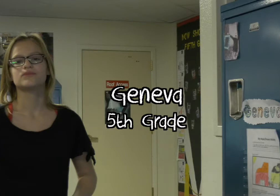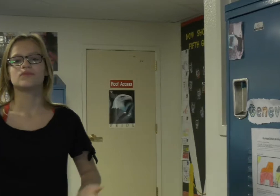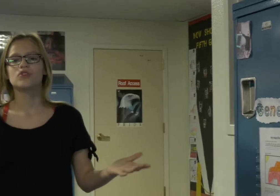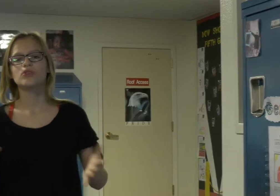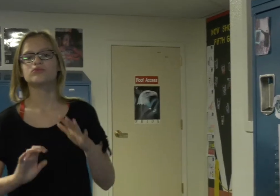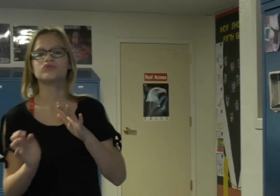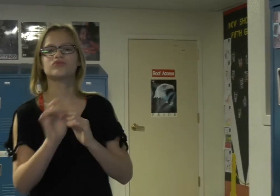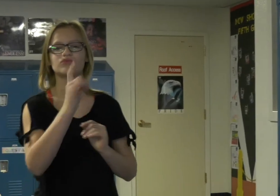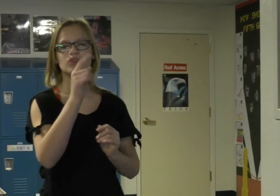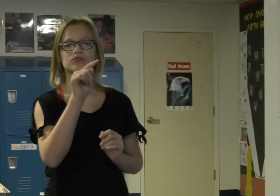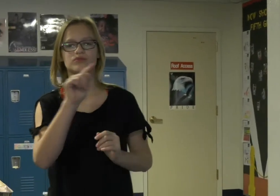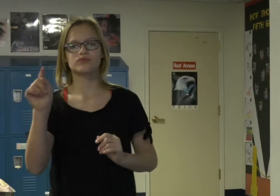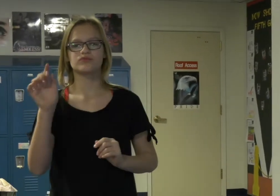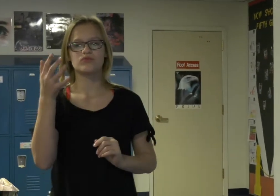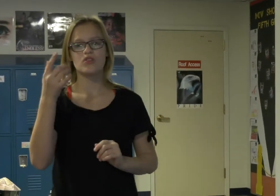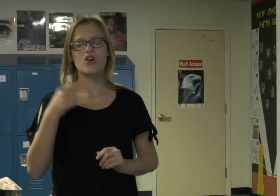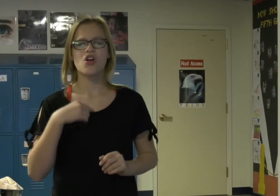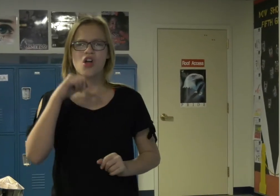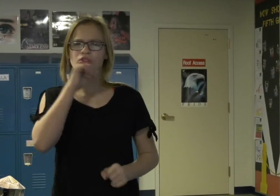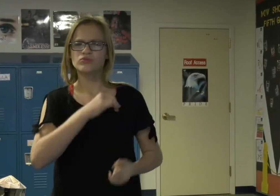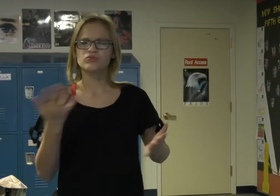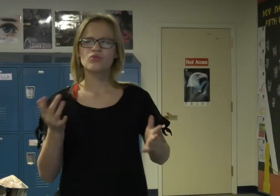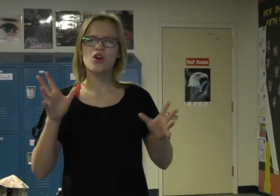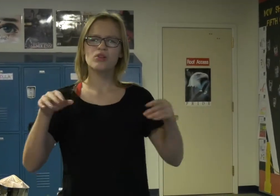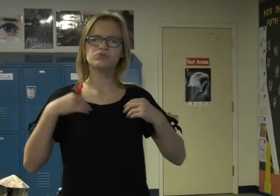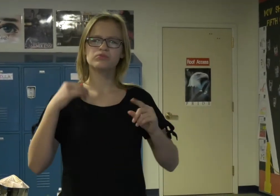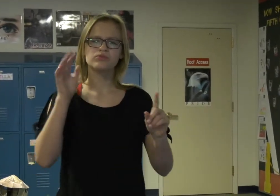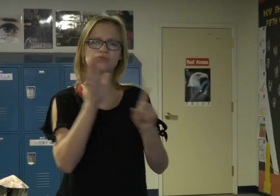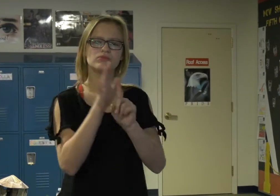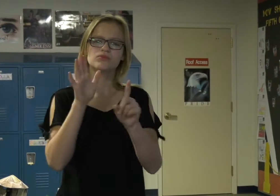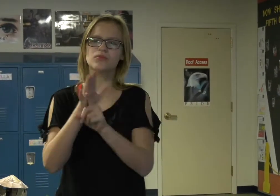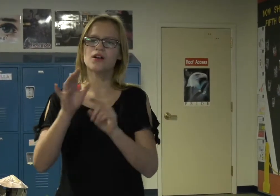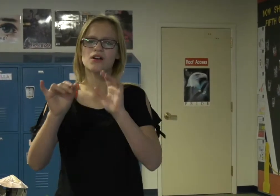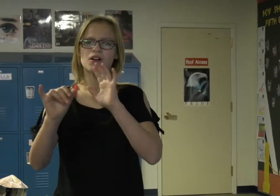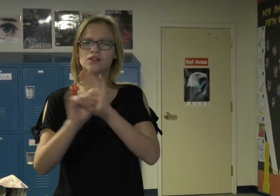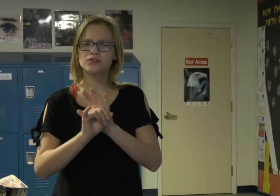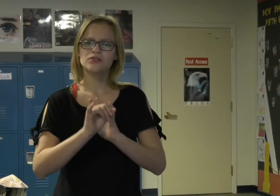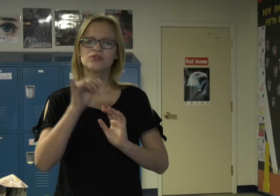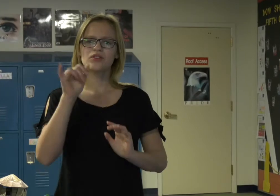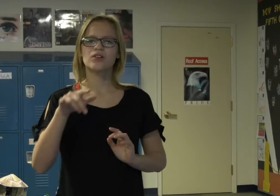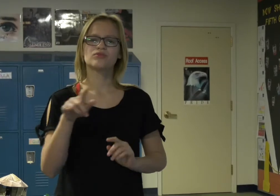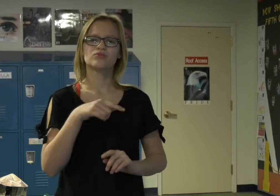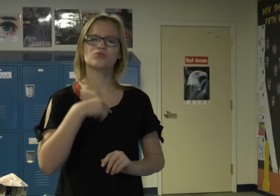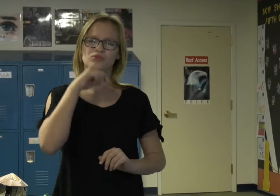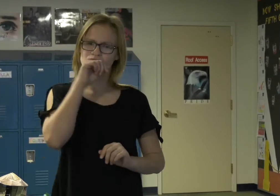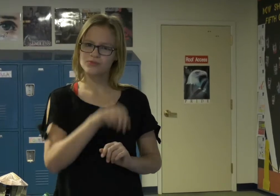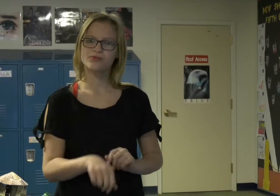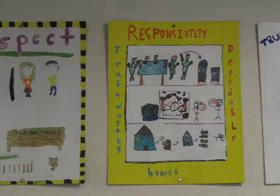This is the elementary school. from first to fifth grade and what I love is the acceptance of each other's identity.